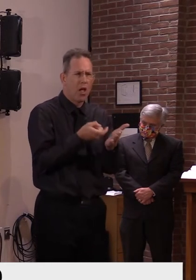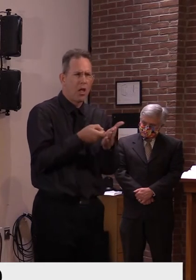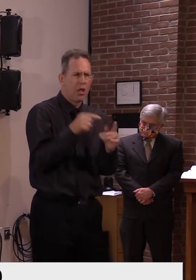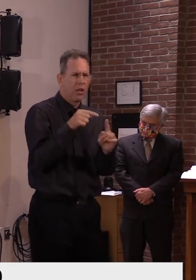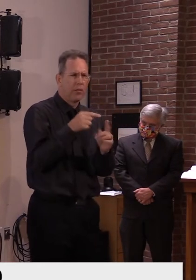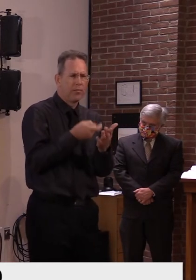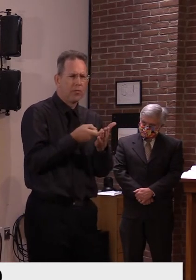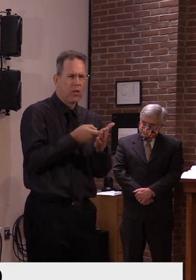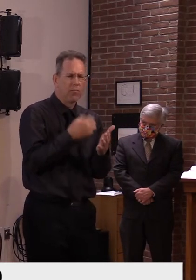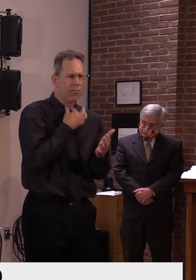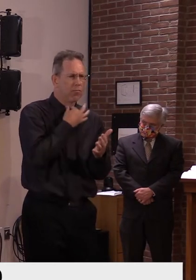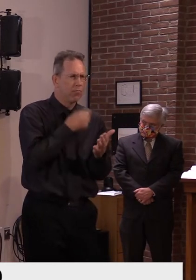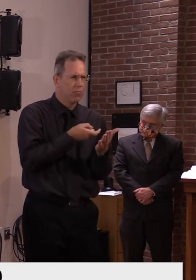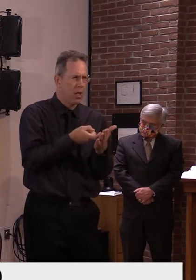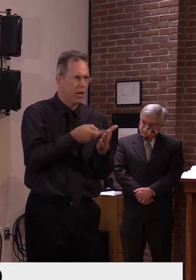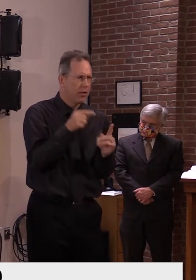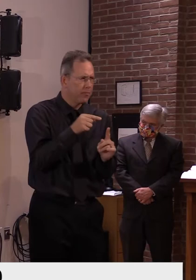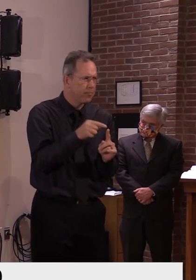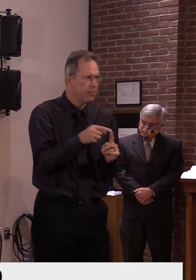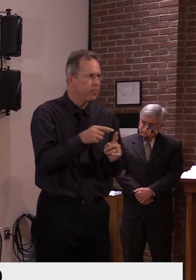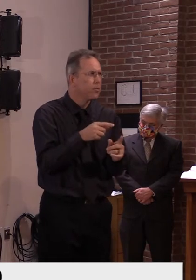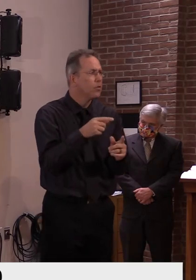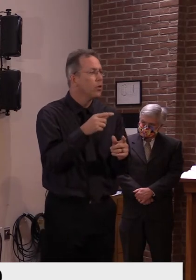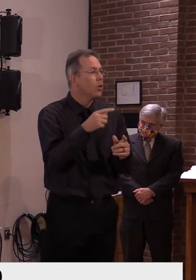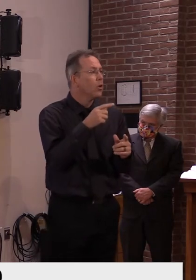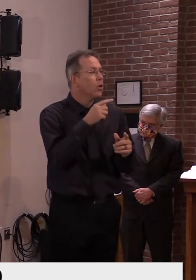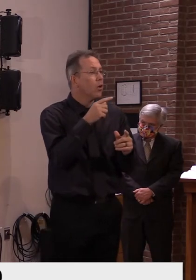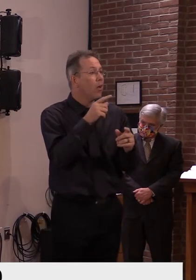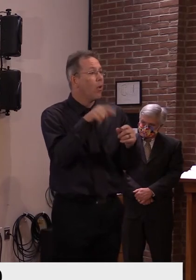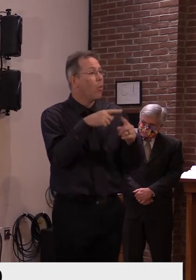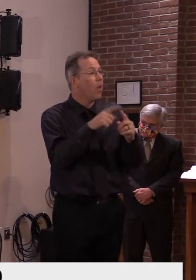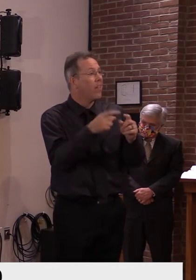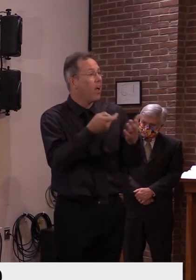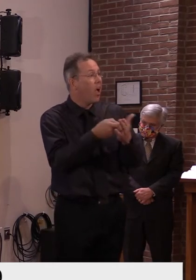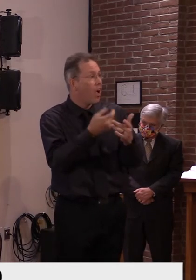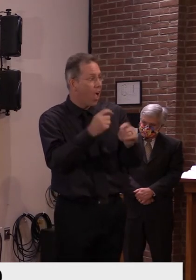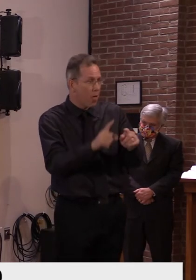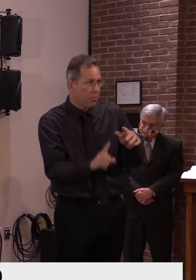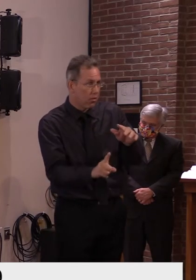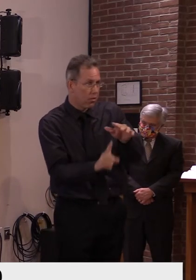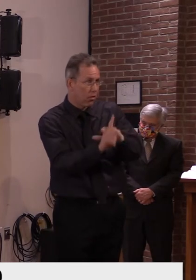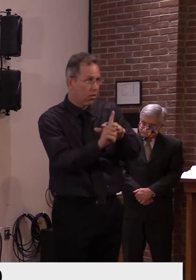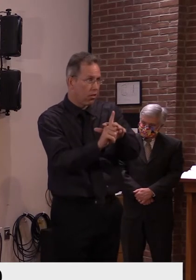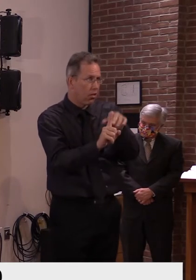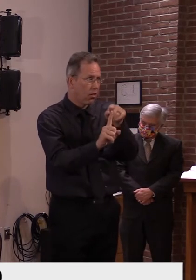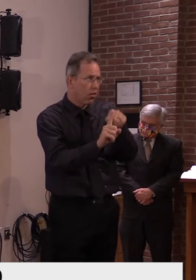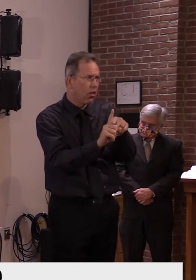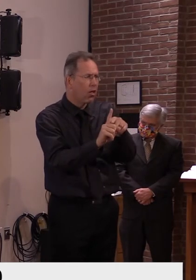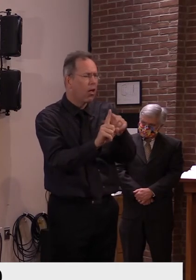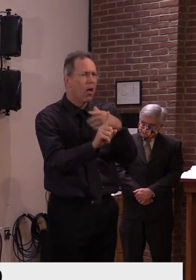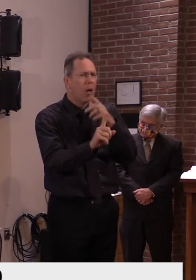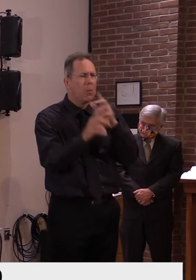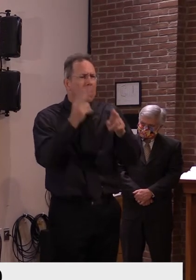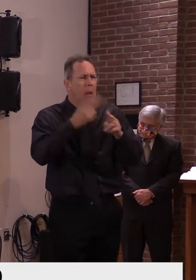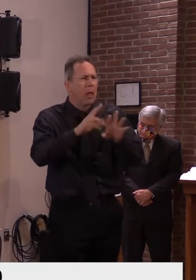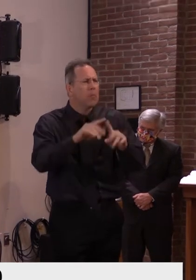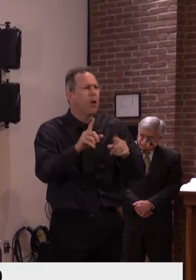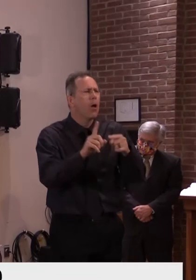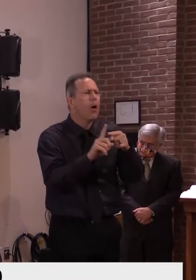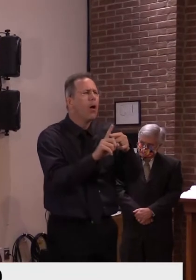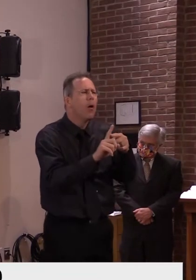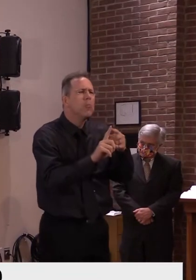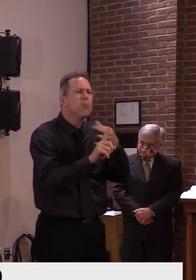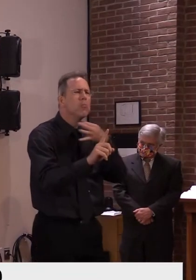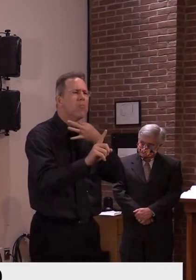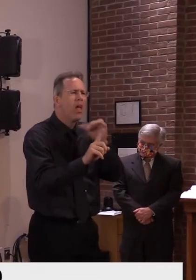indexed case, do you know where, how is that person became infected? I mean, was that in state or from who knows